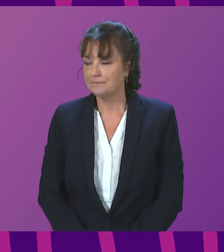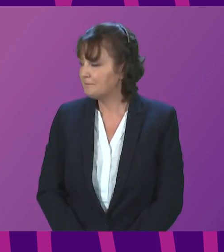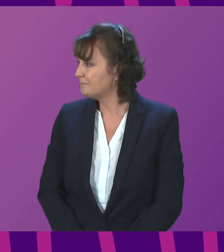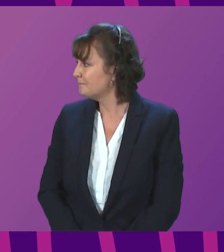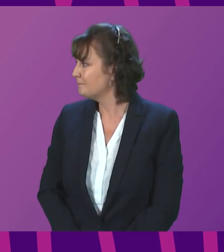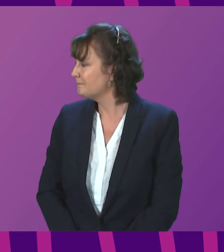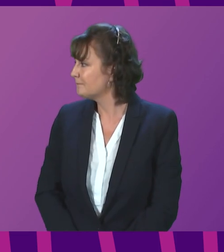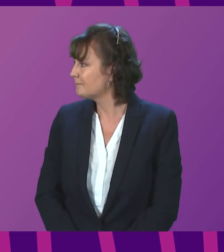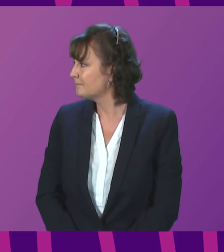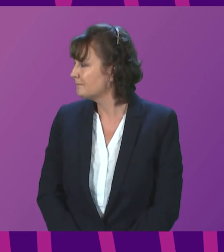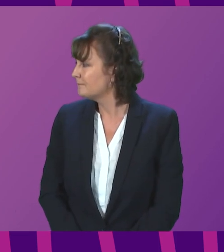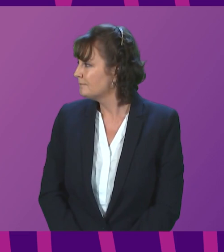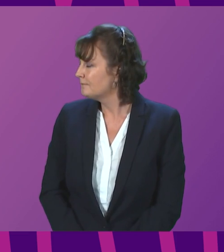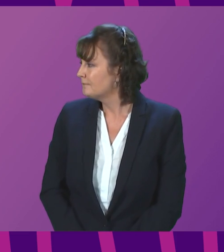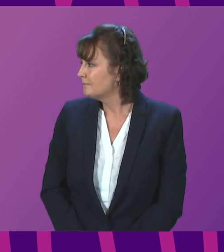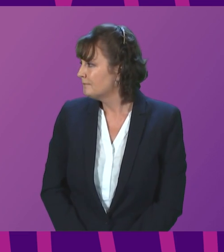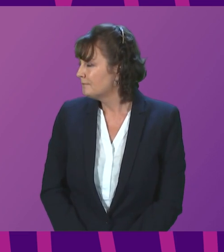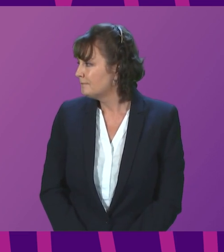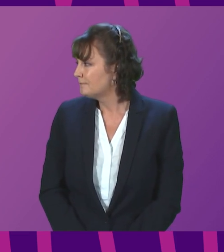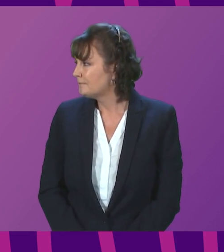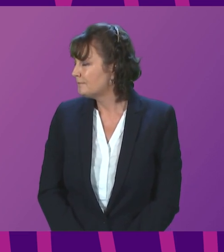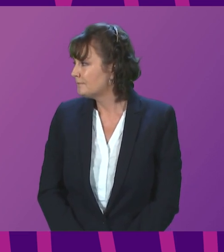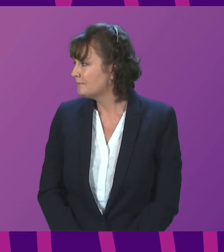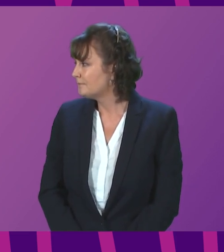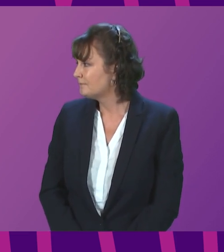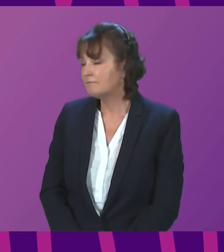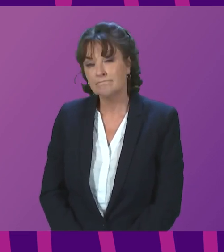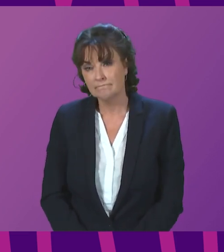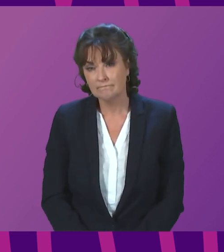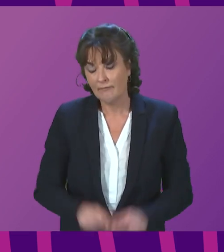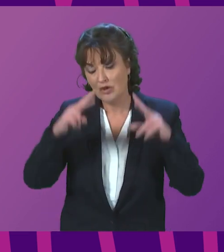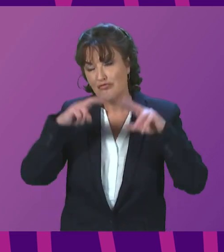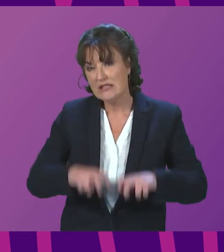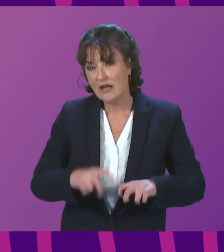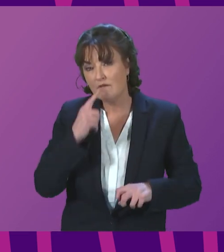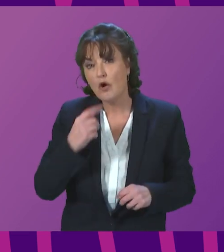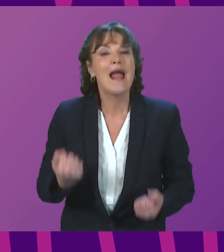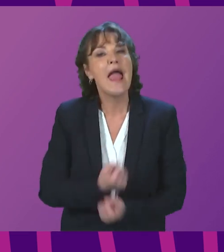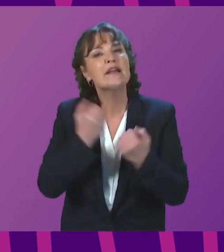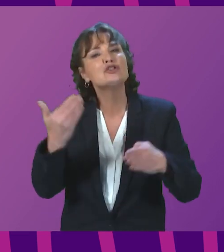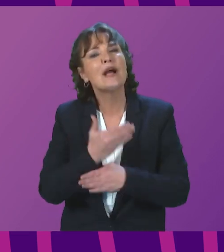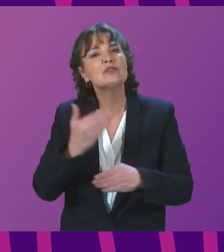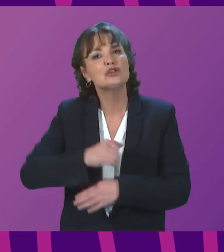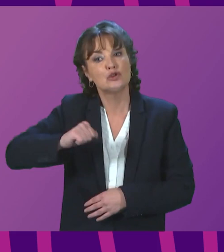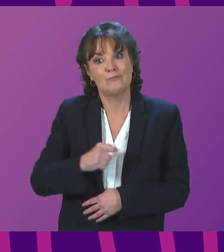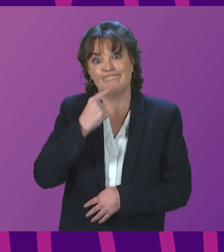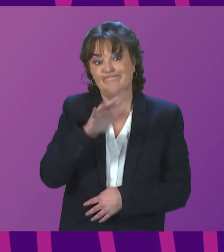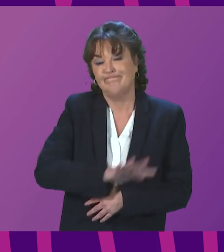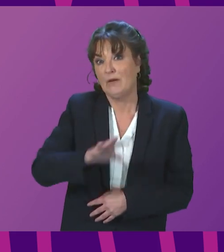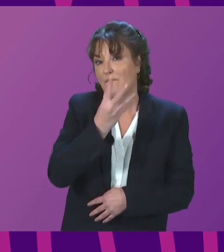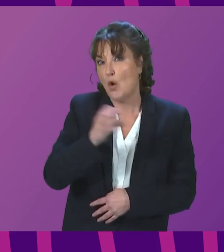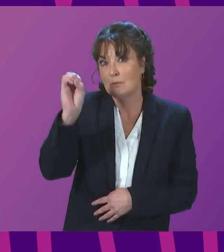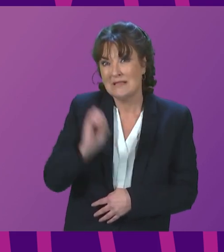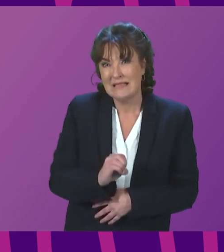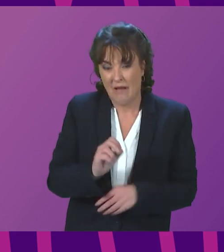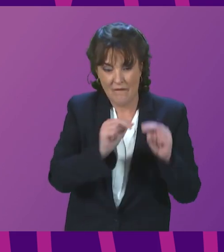you. Research from Energy Action Scotland shows that nearly 40% of households will no longer be able